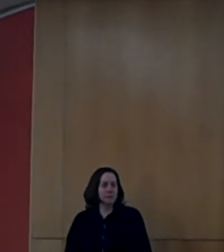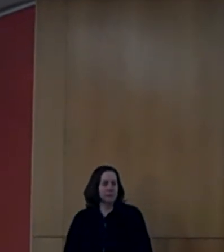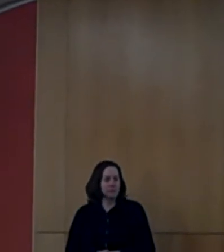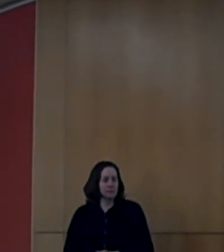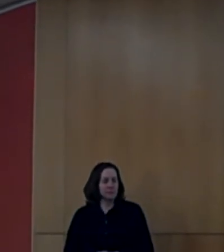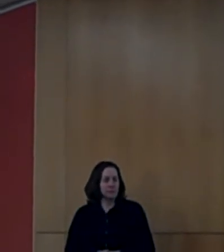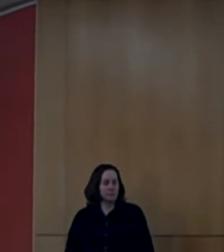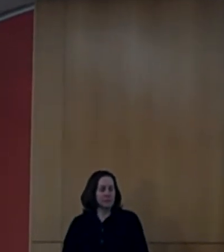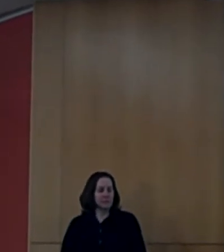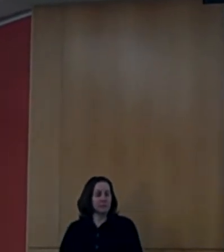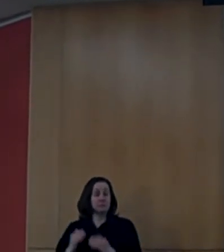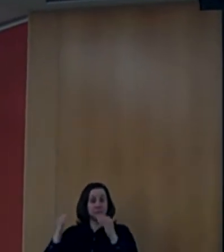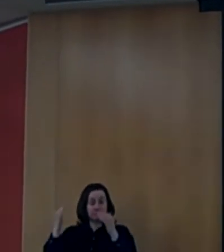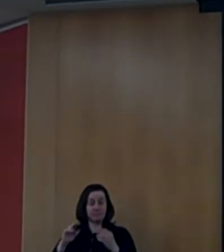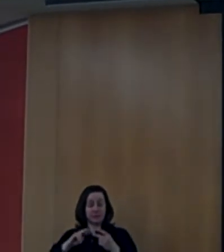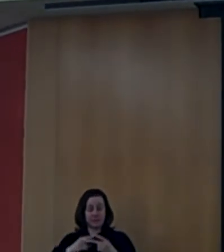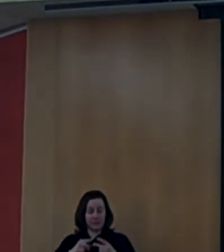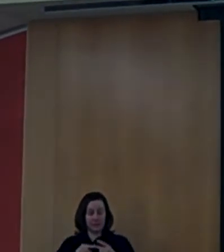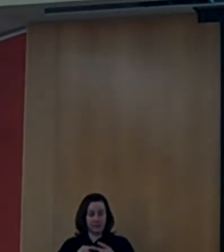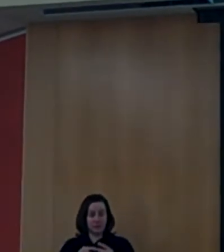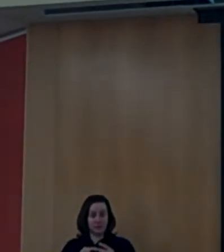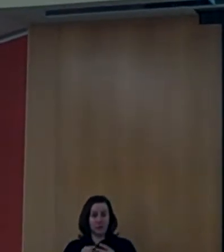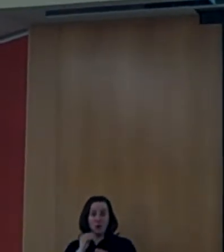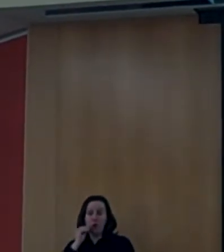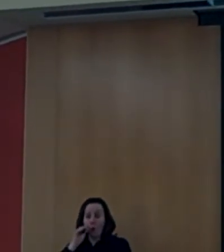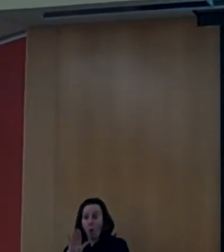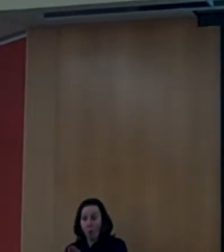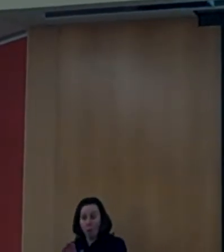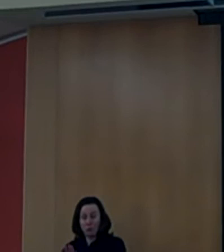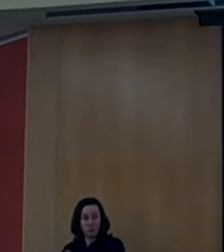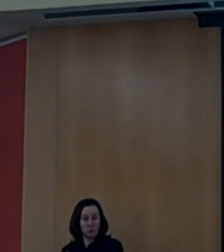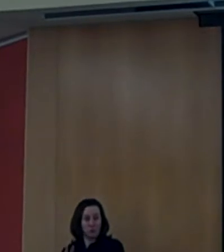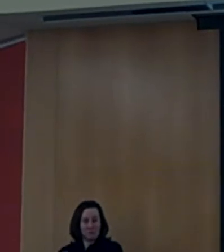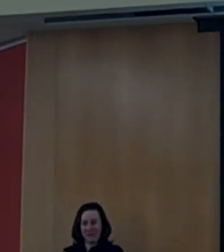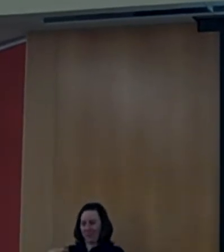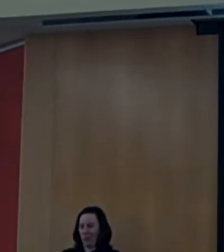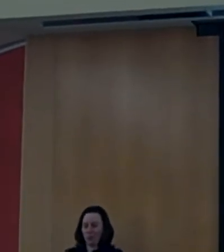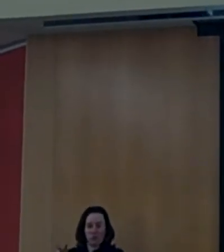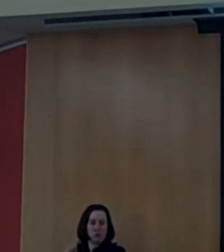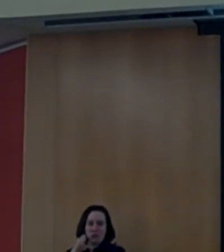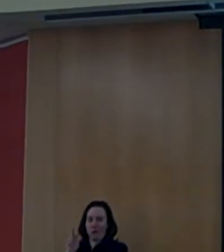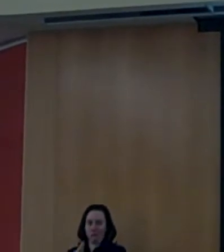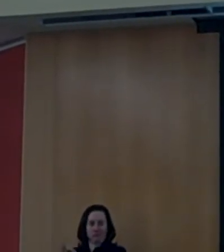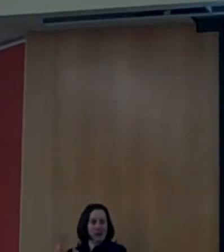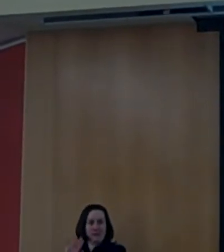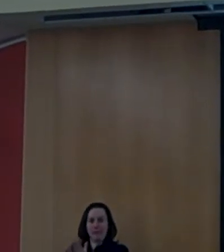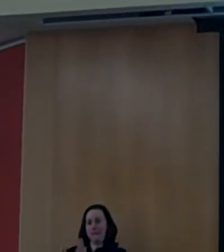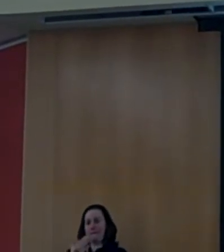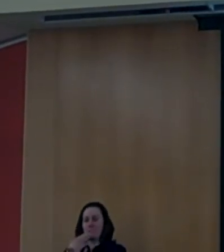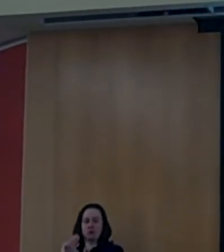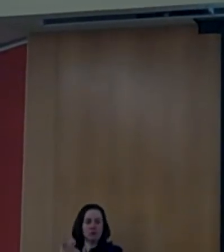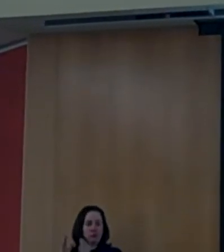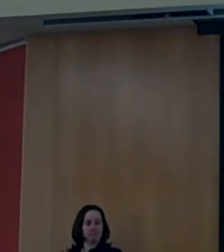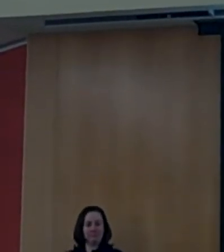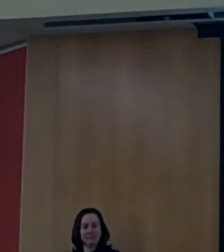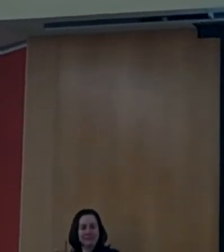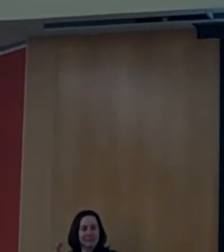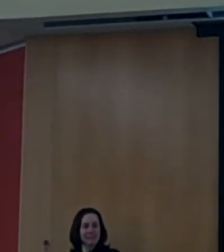The second myth, homeschooling fails to prepare students to become good citizens in which they are isolated from